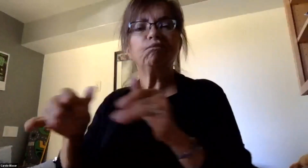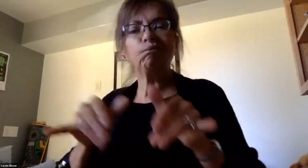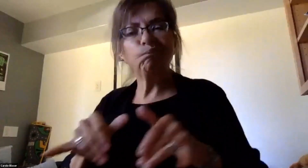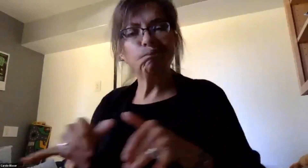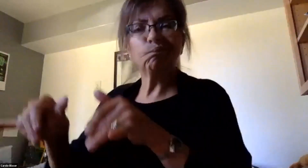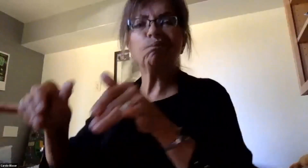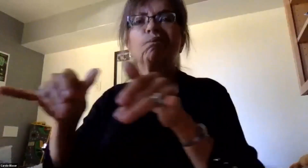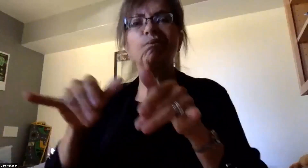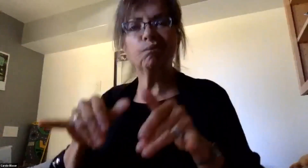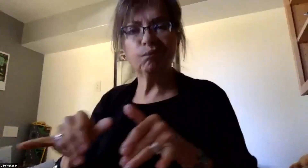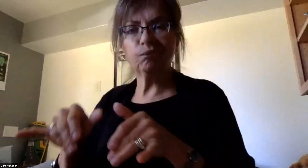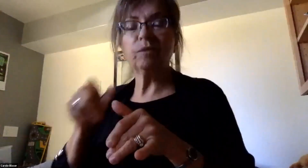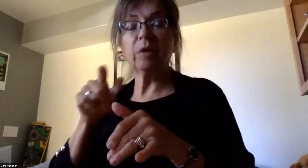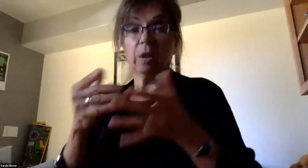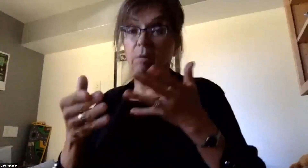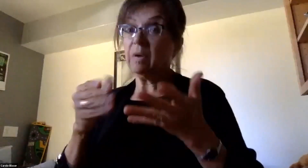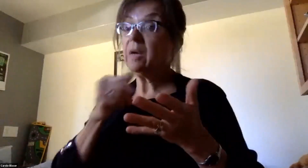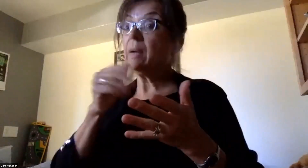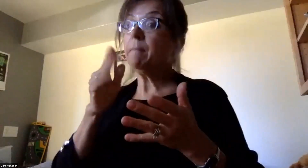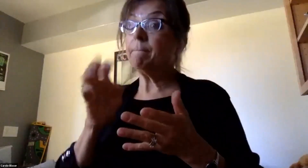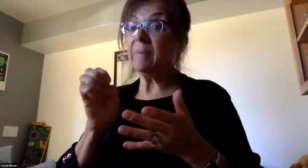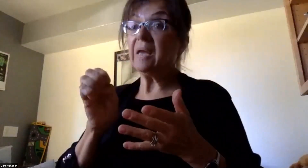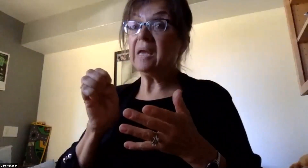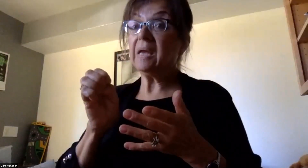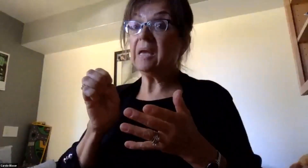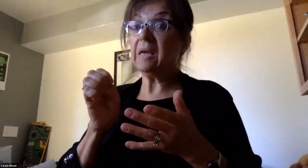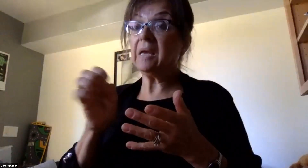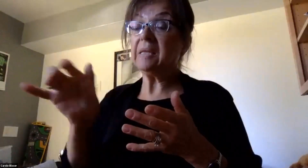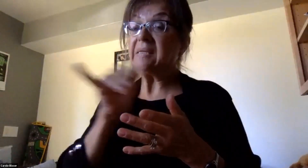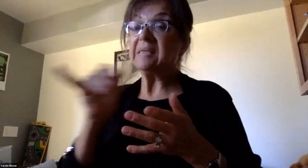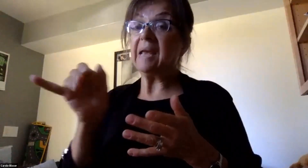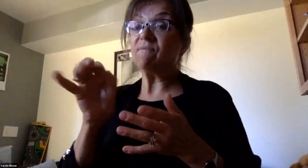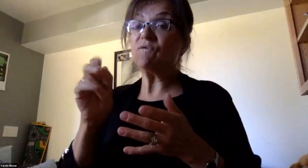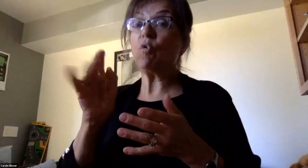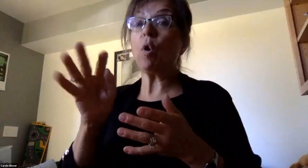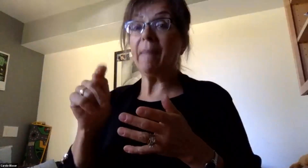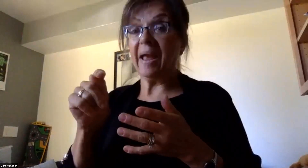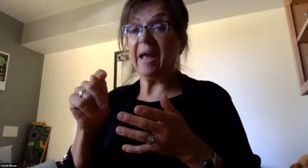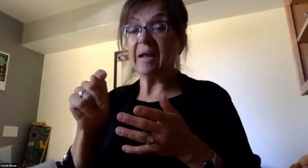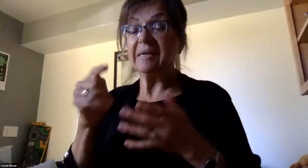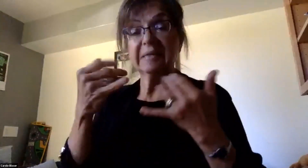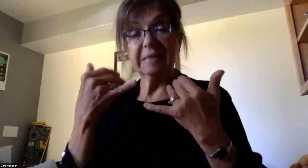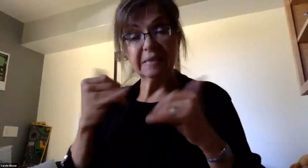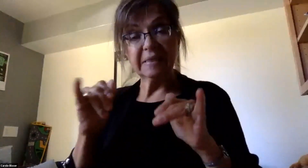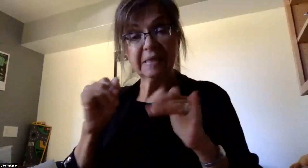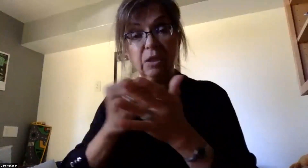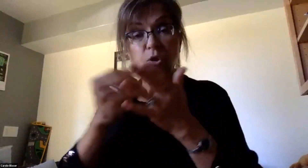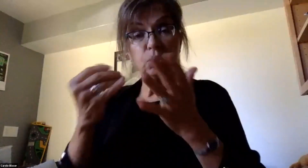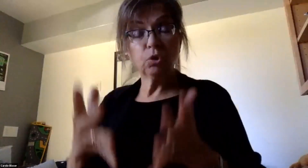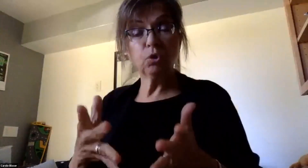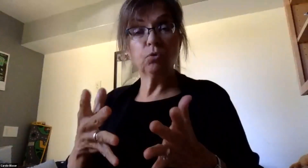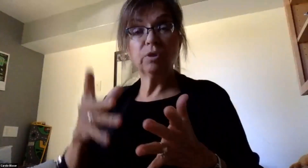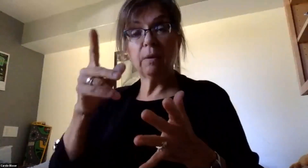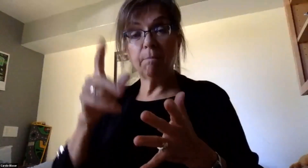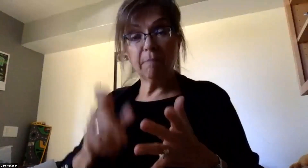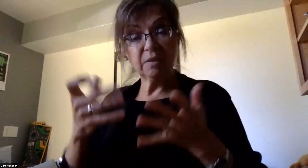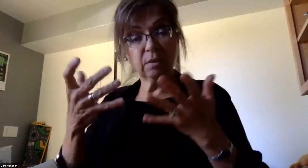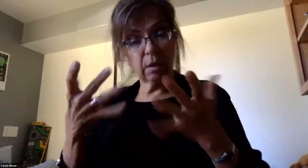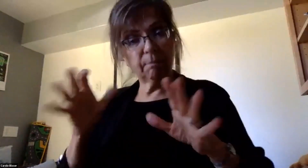there may not be the same format on Wednesday, students will still be required to complete tasks,